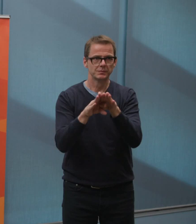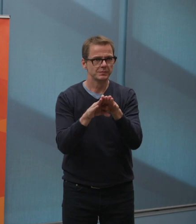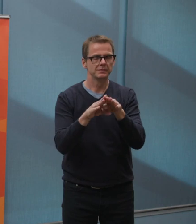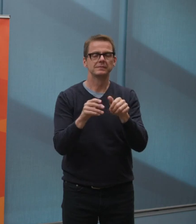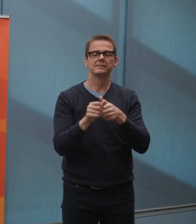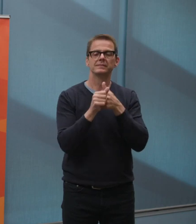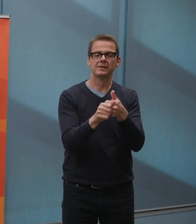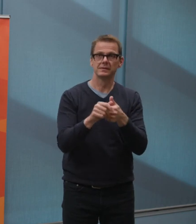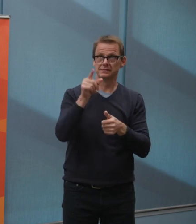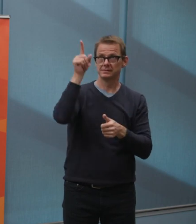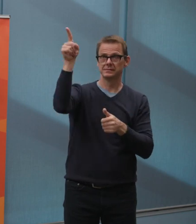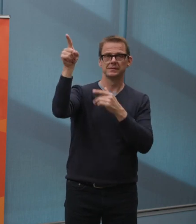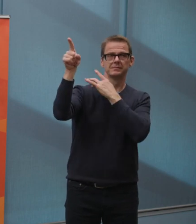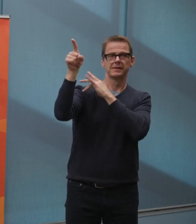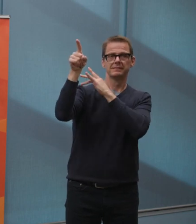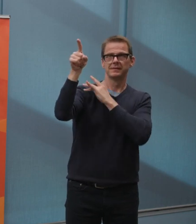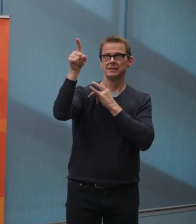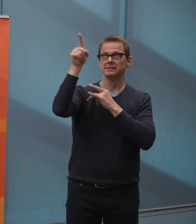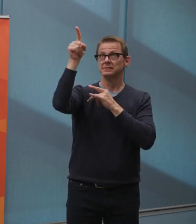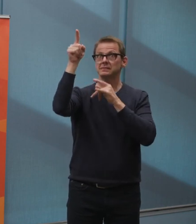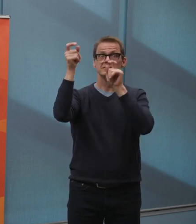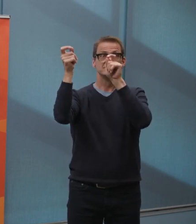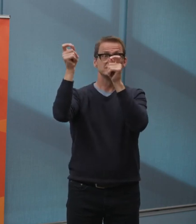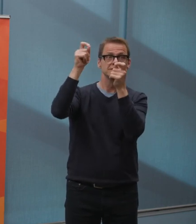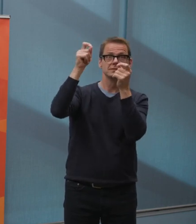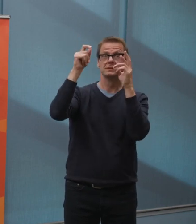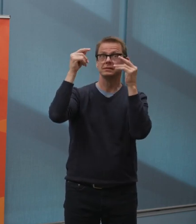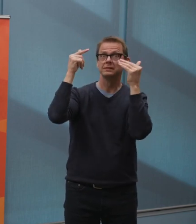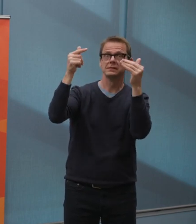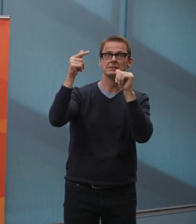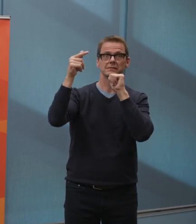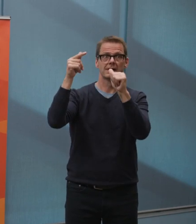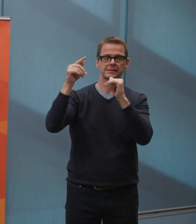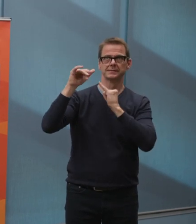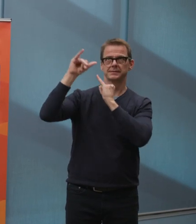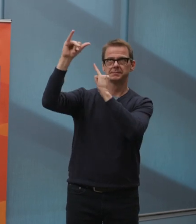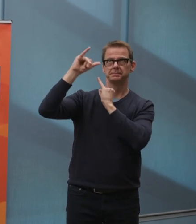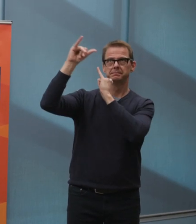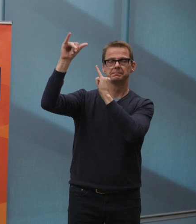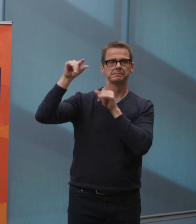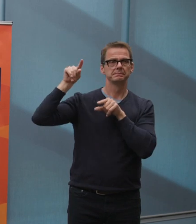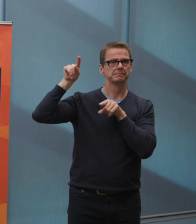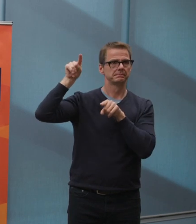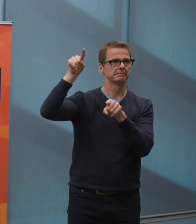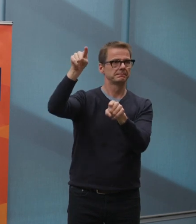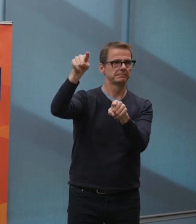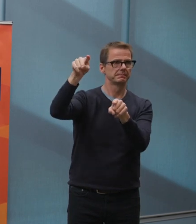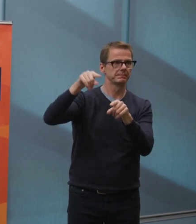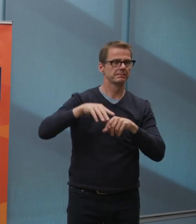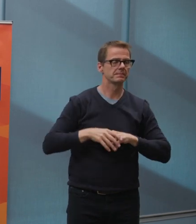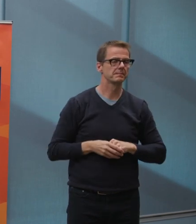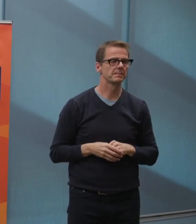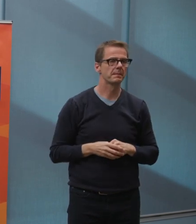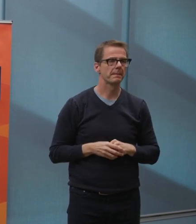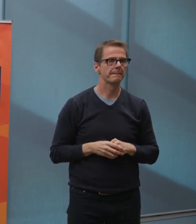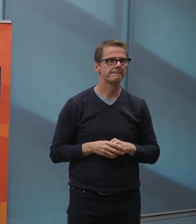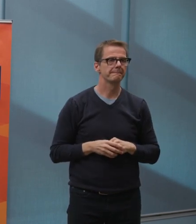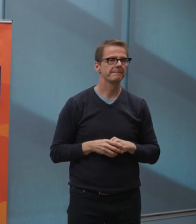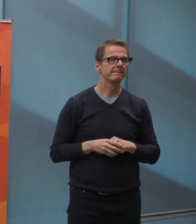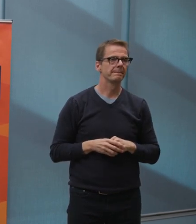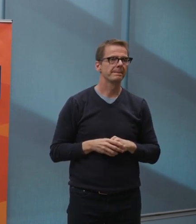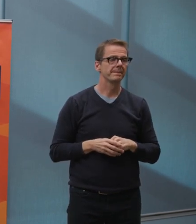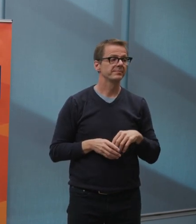11th. The city of Edmonton continues to roll back restrictions on off-leash dog parks. Lauderdale Dog Park, the largest